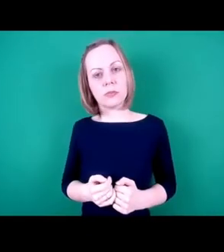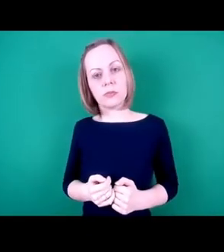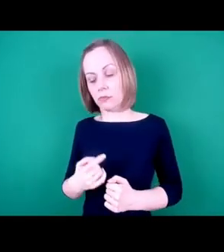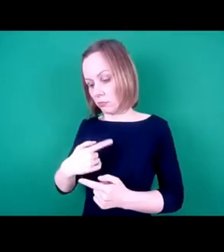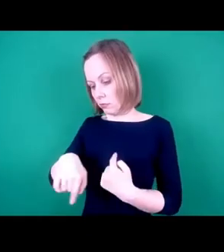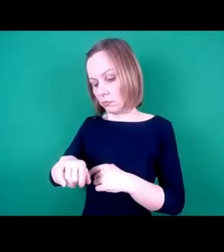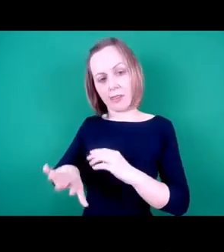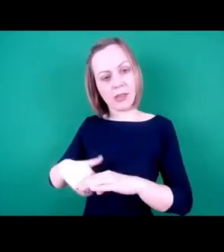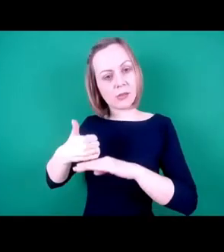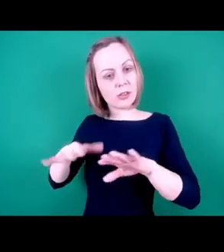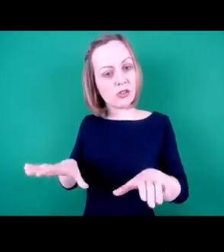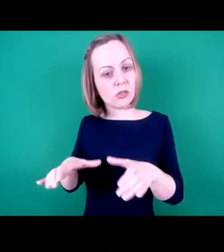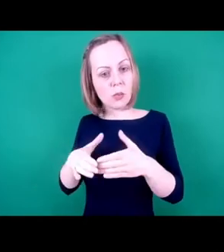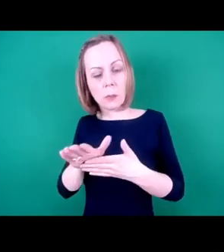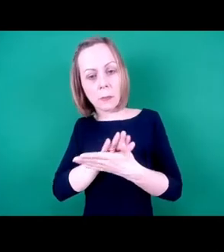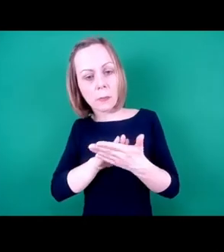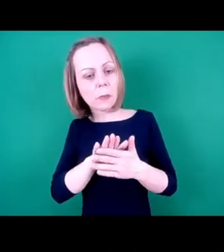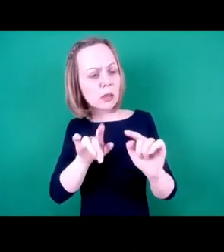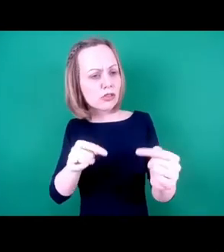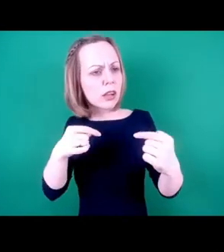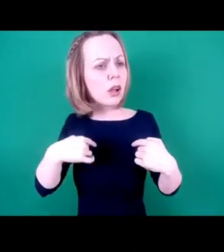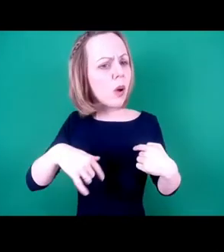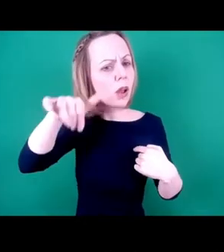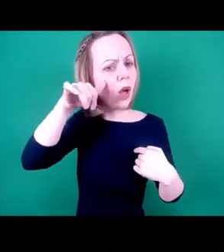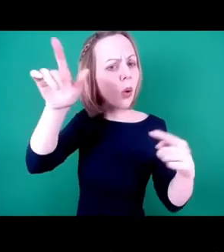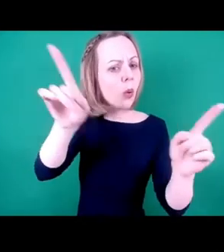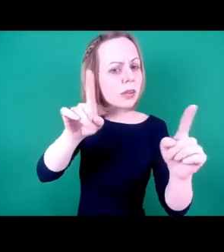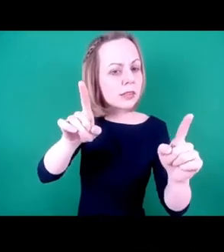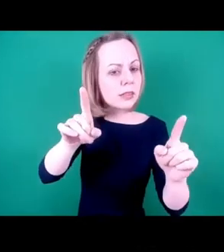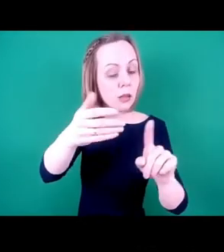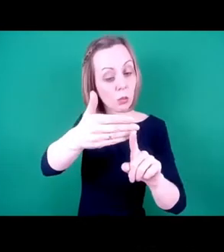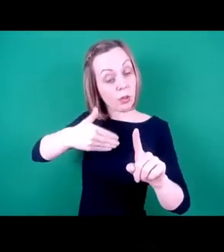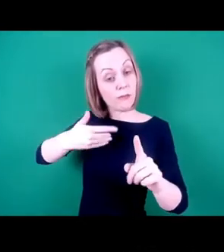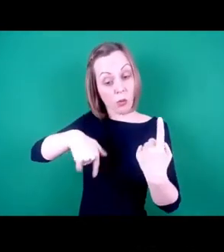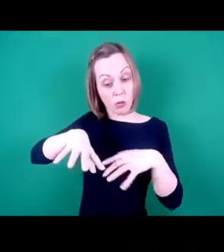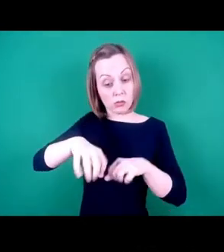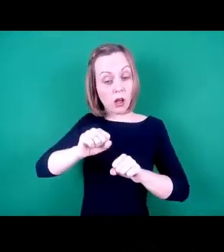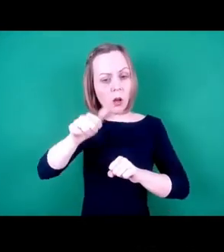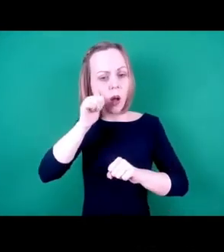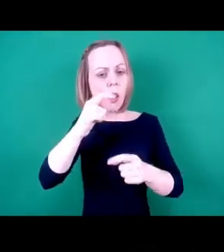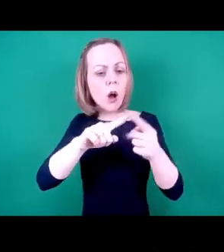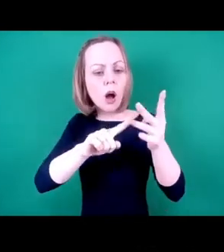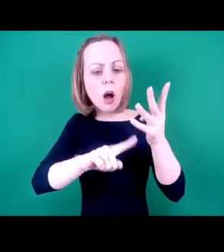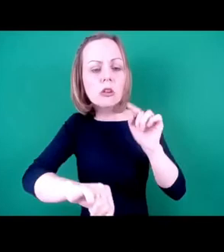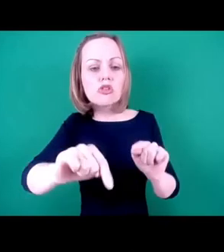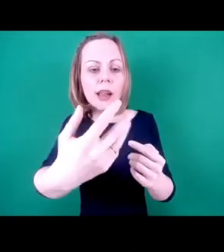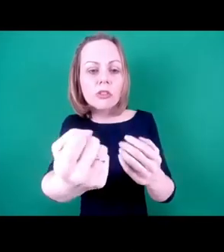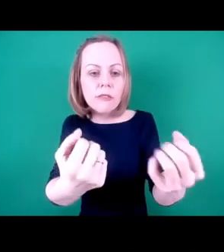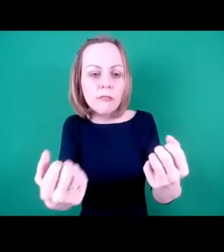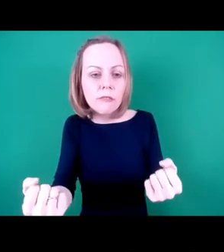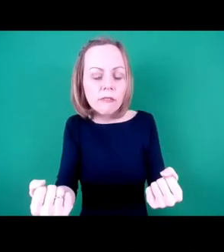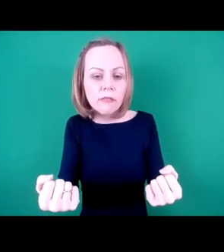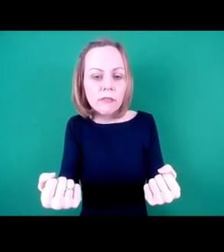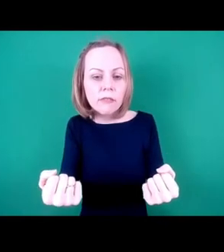So that we are identifying the challenges and obstacles from the outset. And that we're working with people, all people,